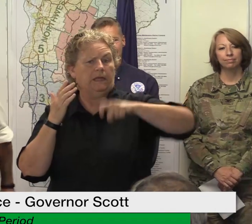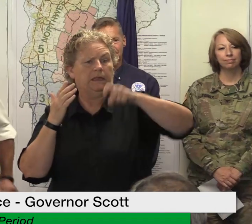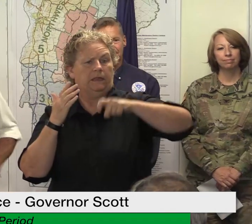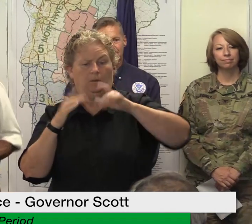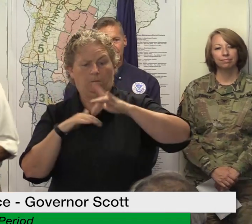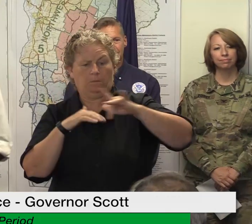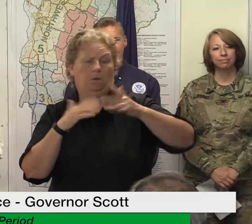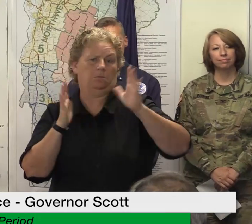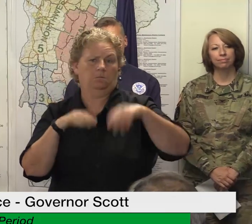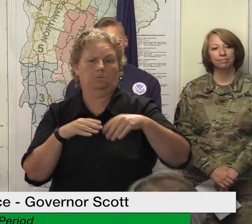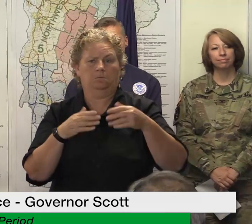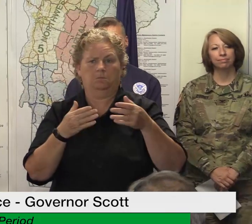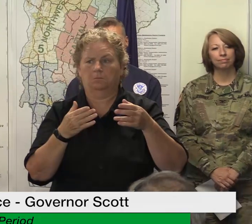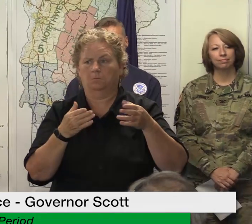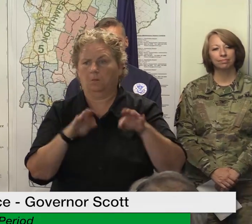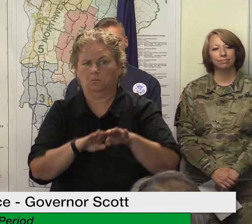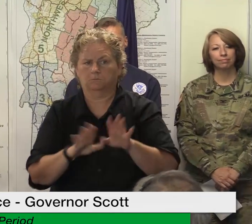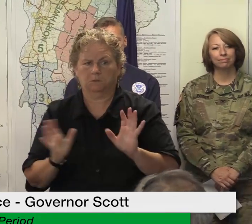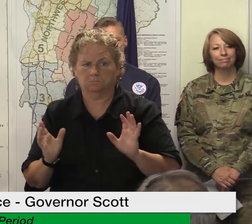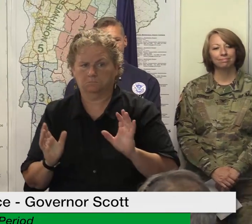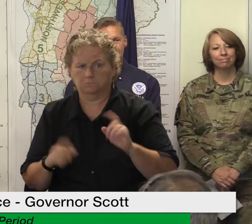away you're muted jenny